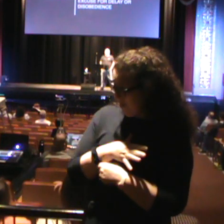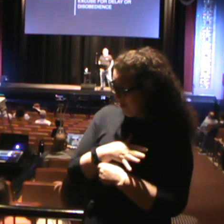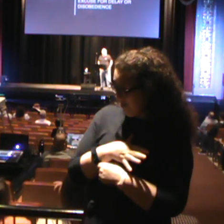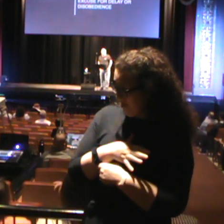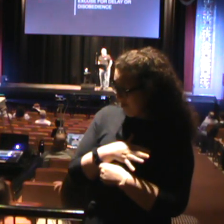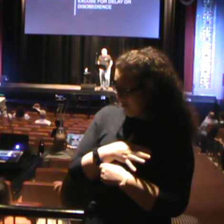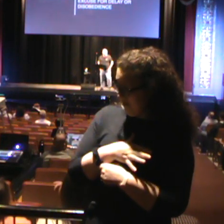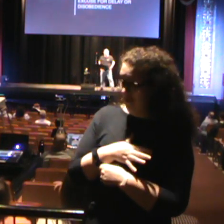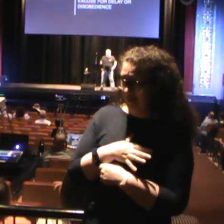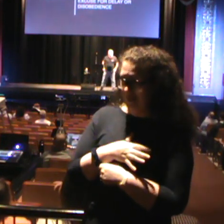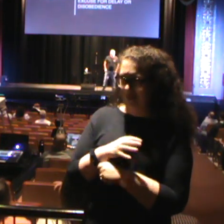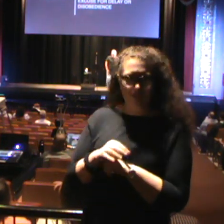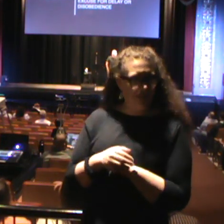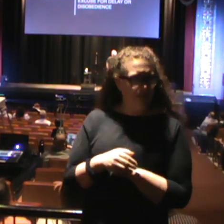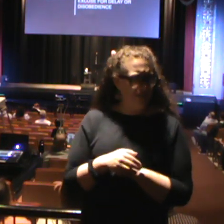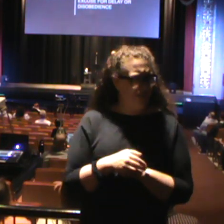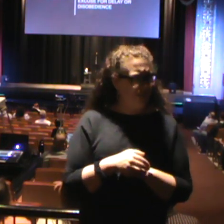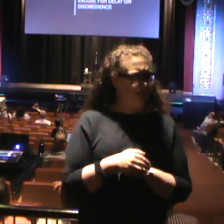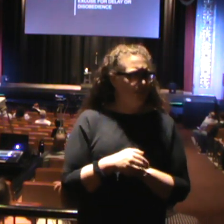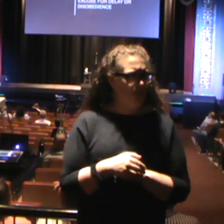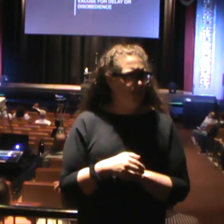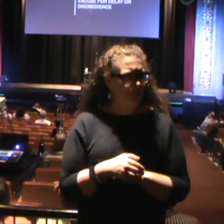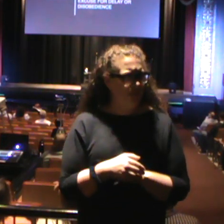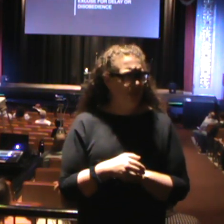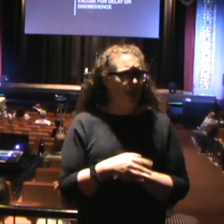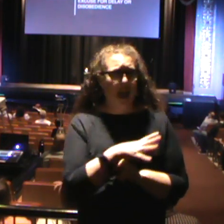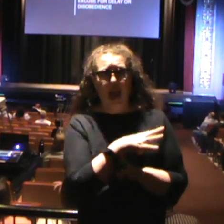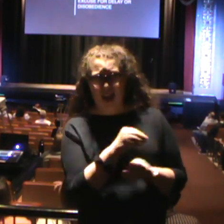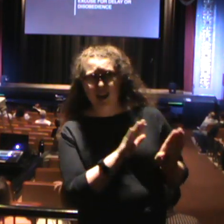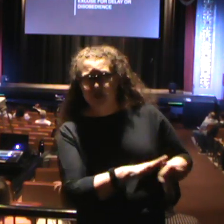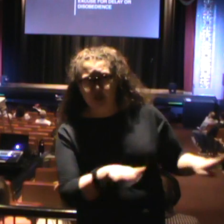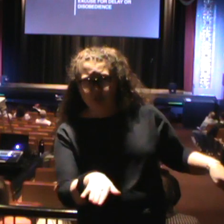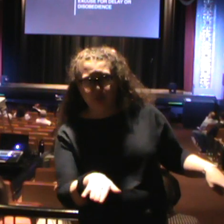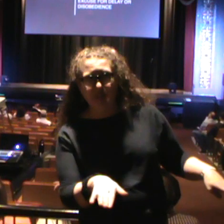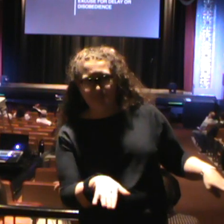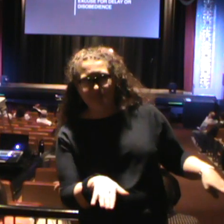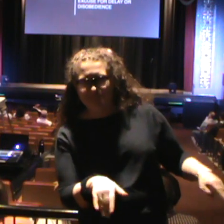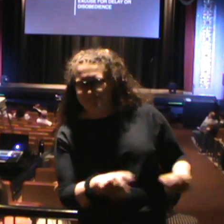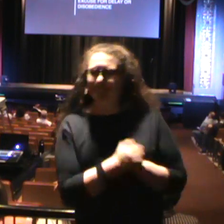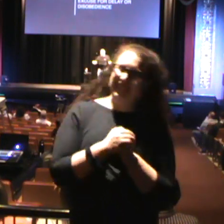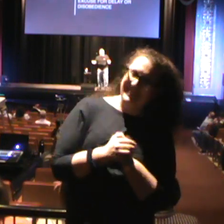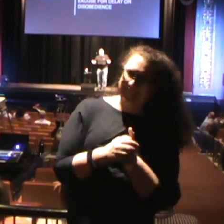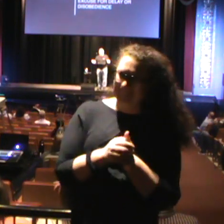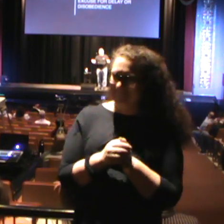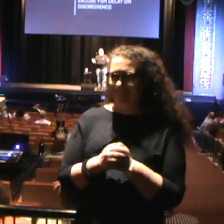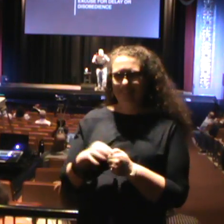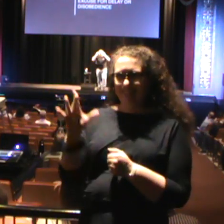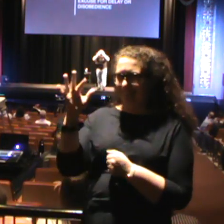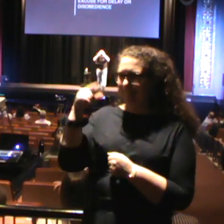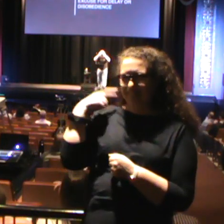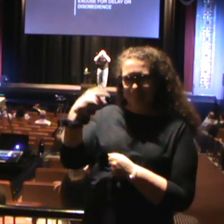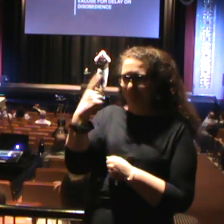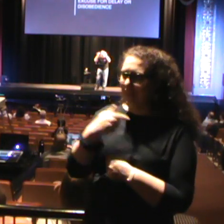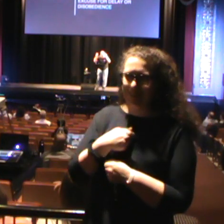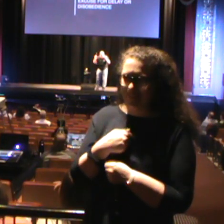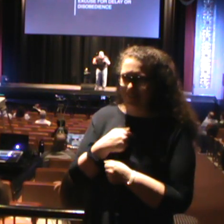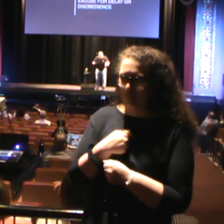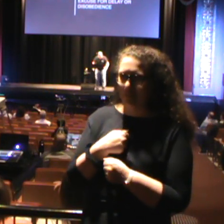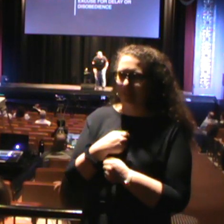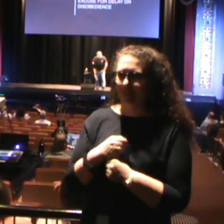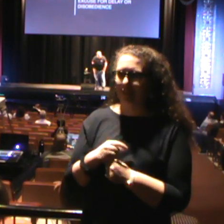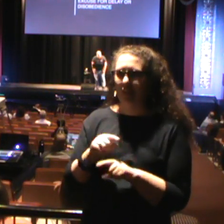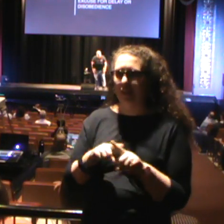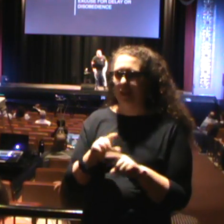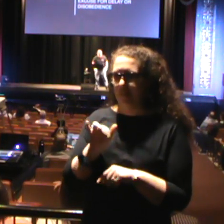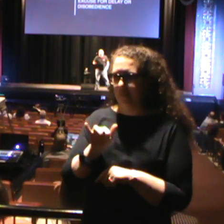And I go, and we take children too. And it's like, it's crazy to me. It's crazy to me. But that's the